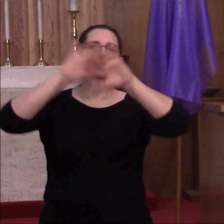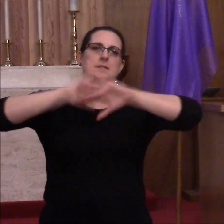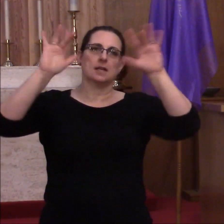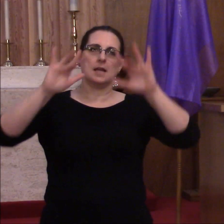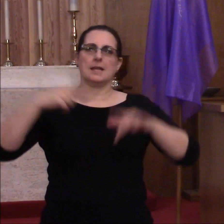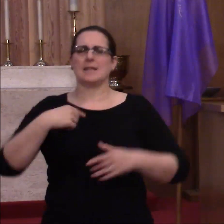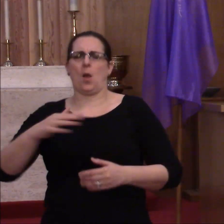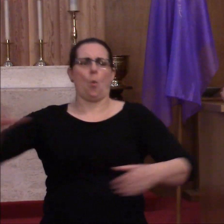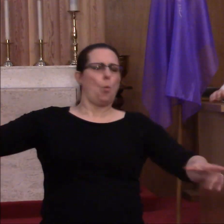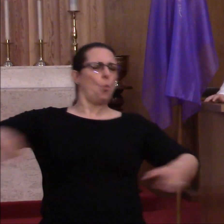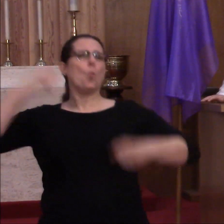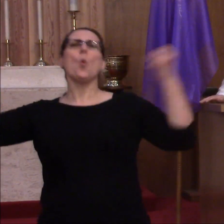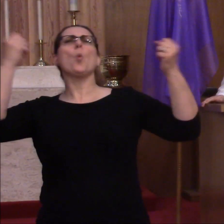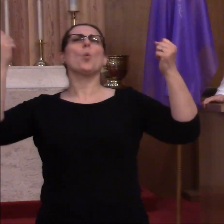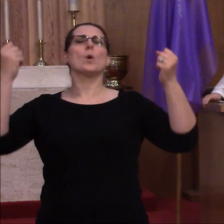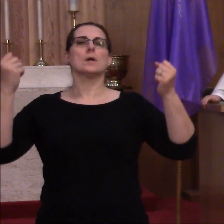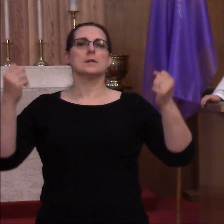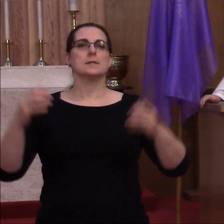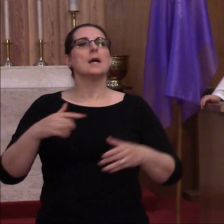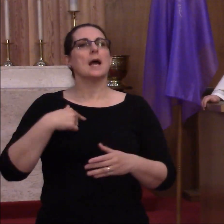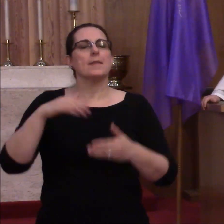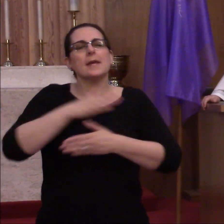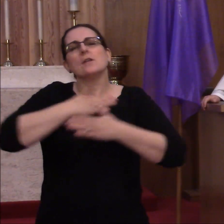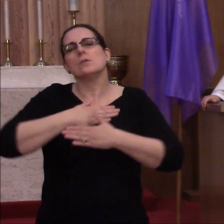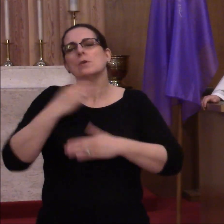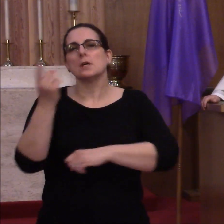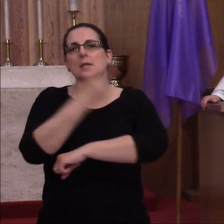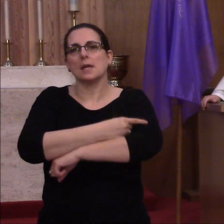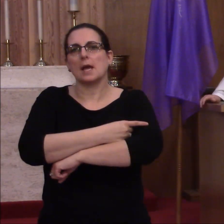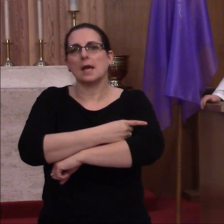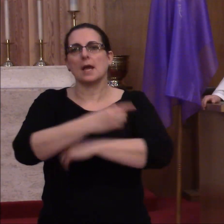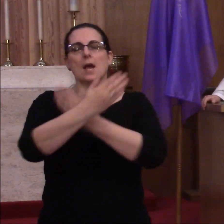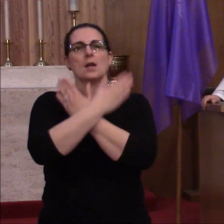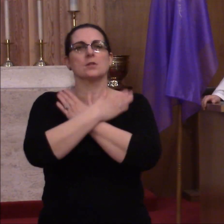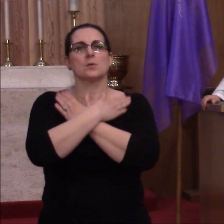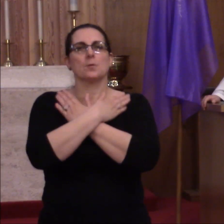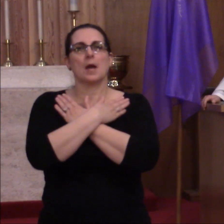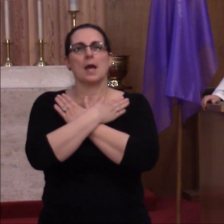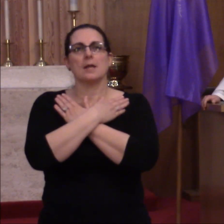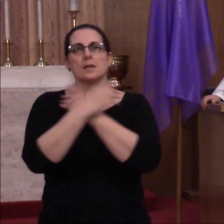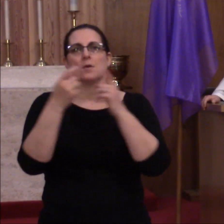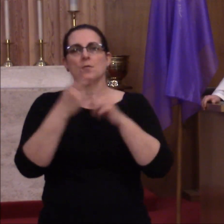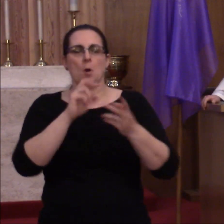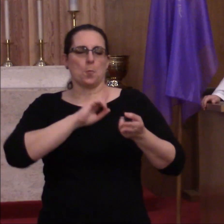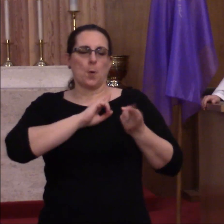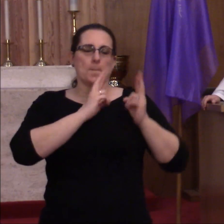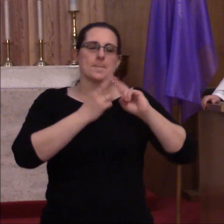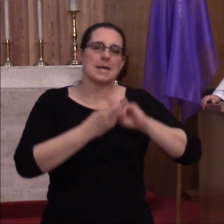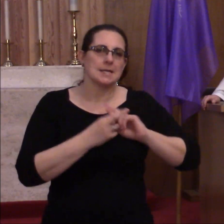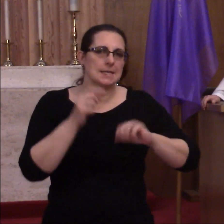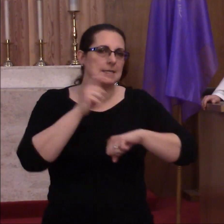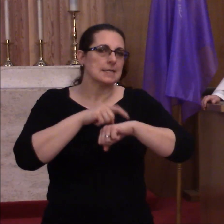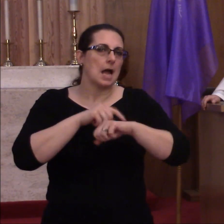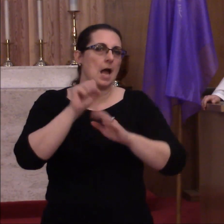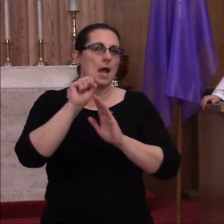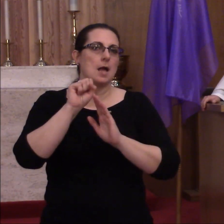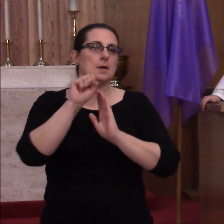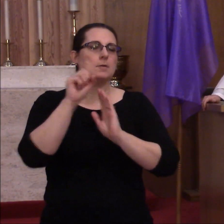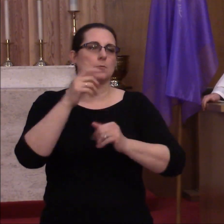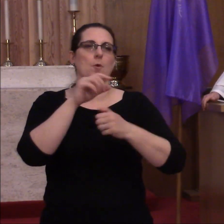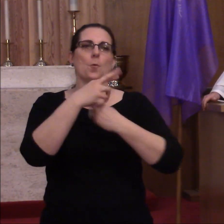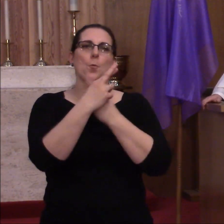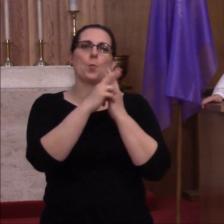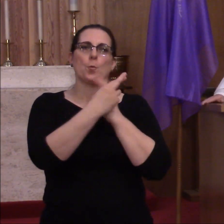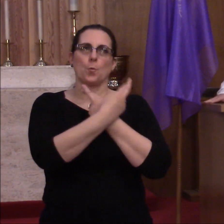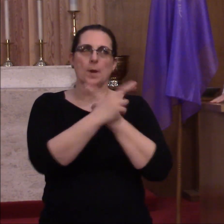and enjoy this day as a respite from the penitential season of Lent. For today we put